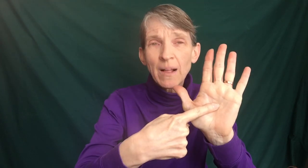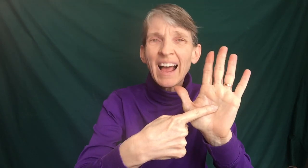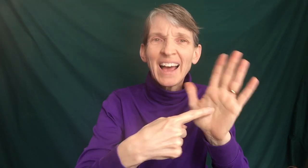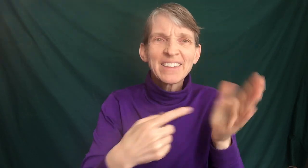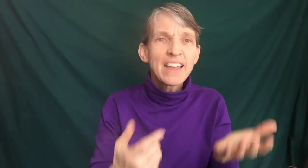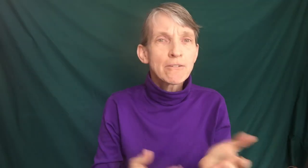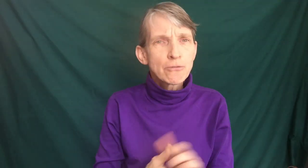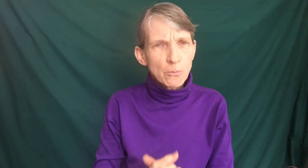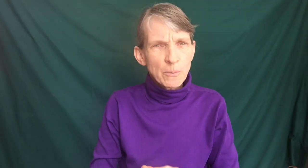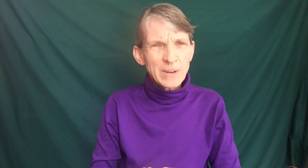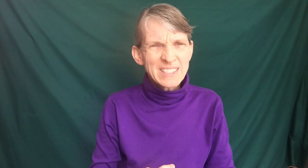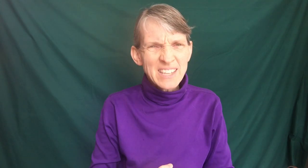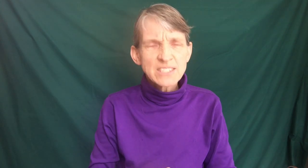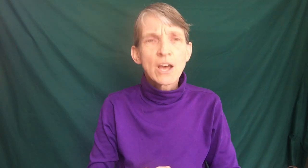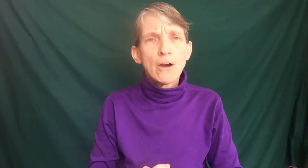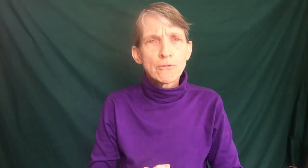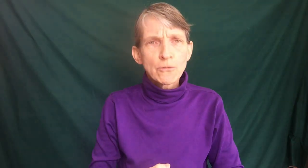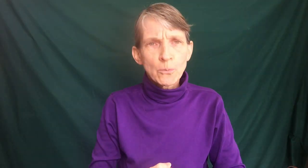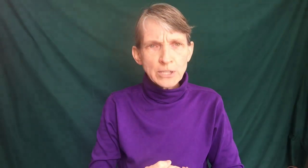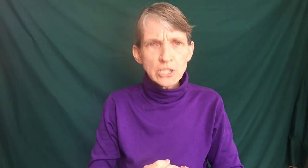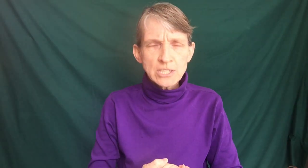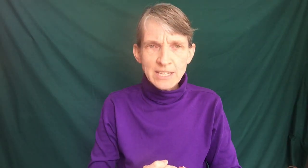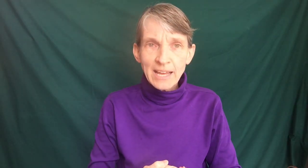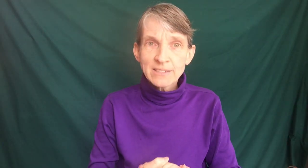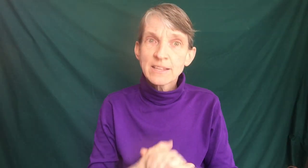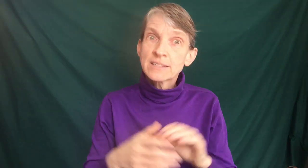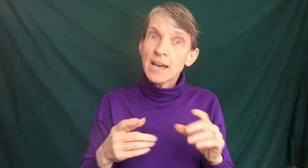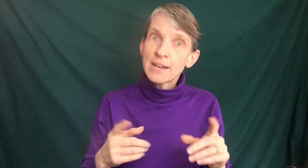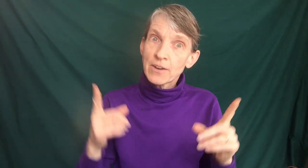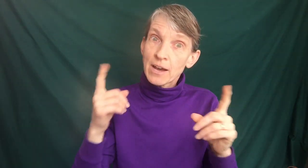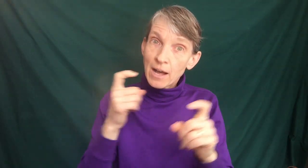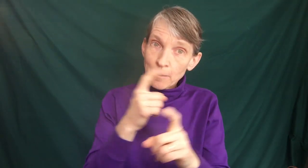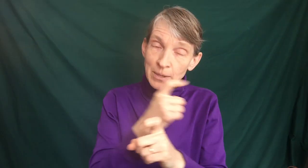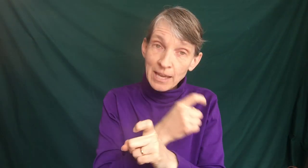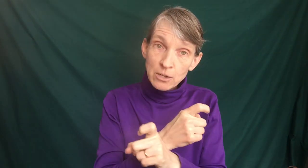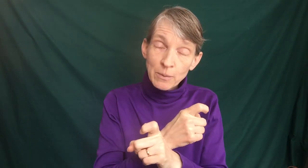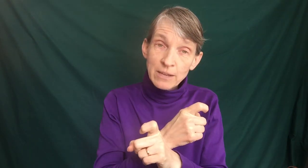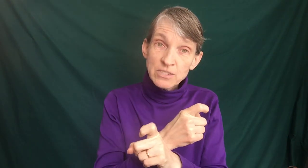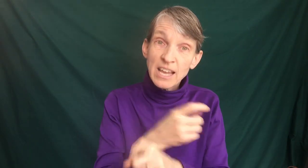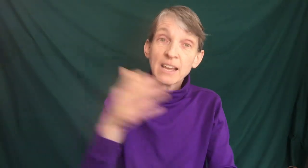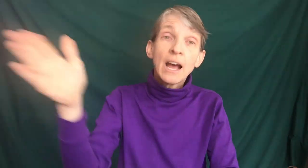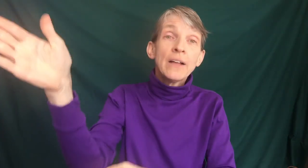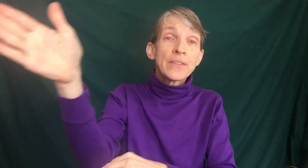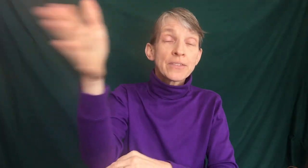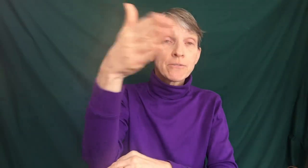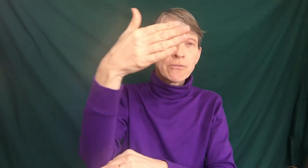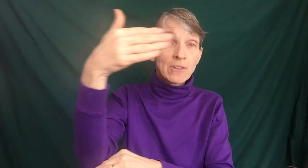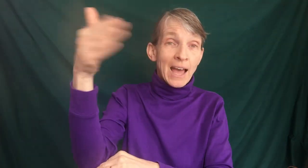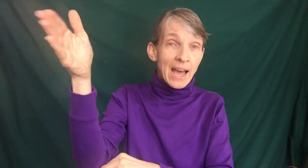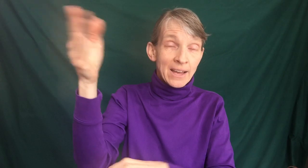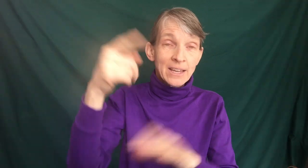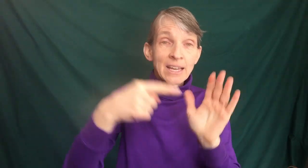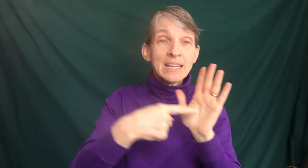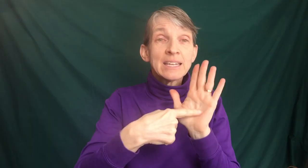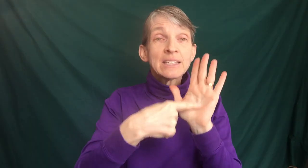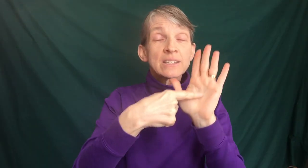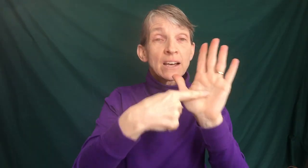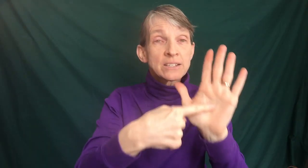that for when it says for which it stands, that's kind of a complicated way of saying that the flag is a